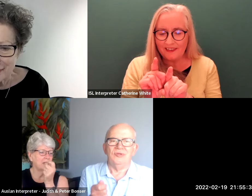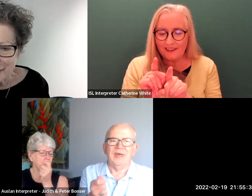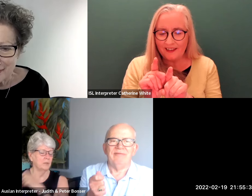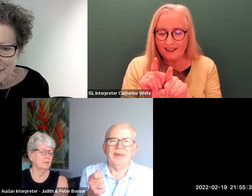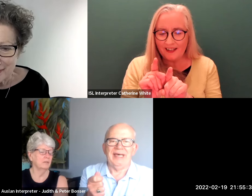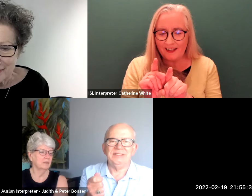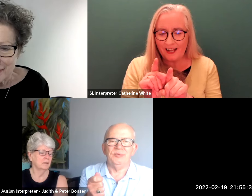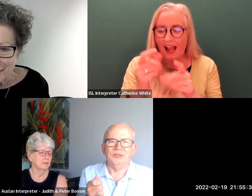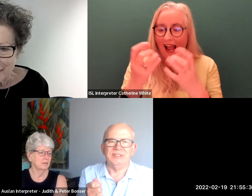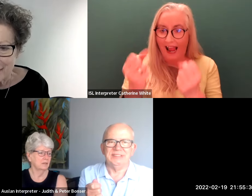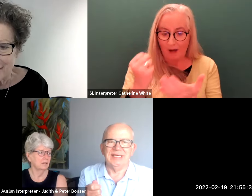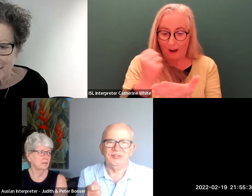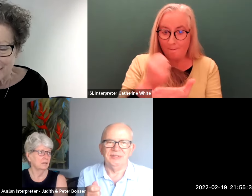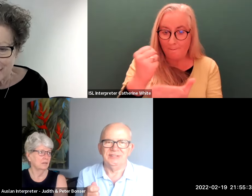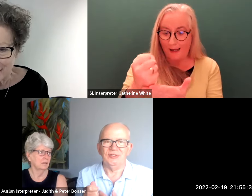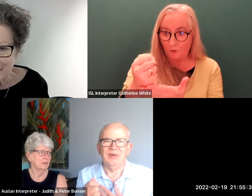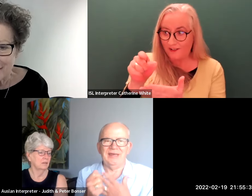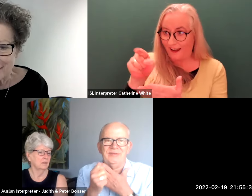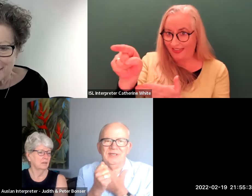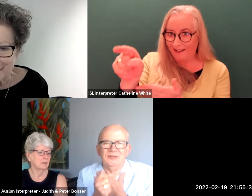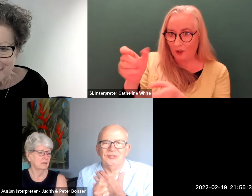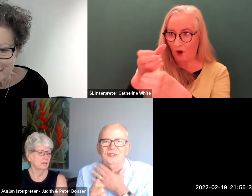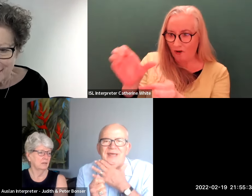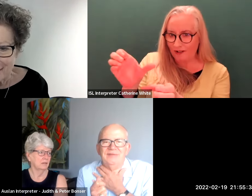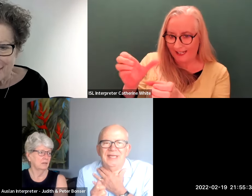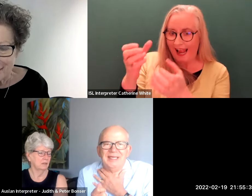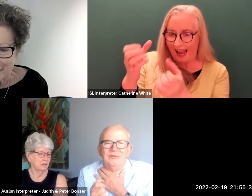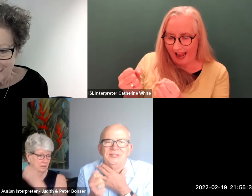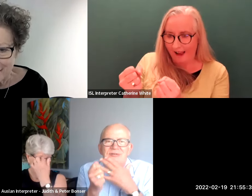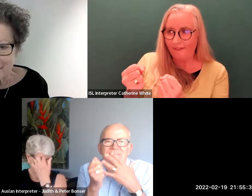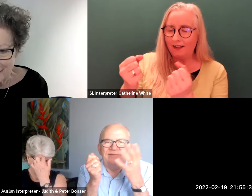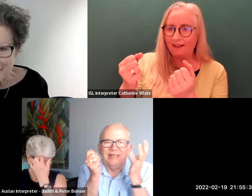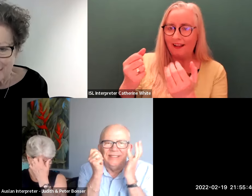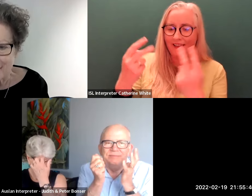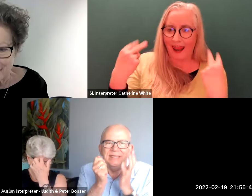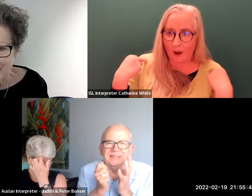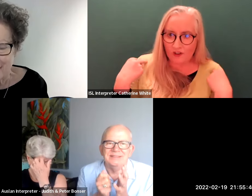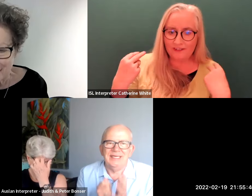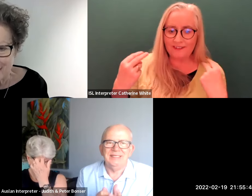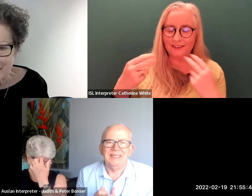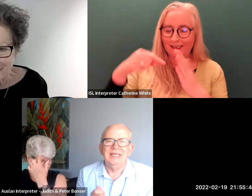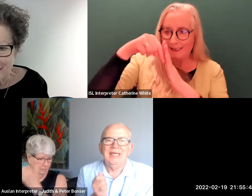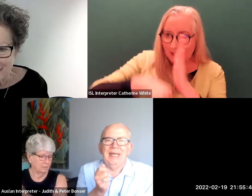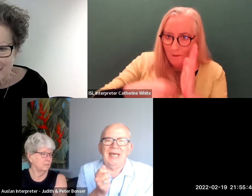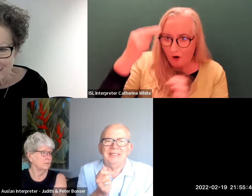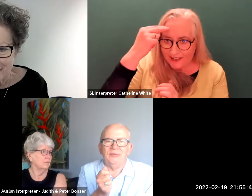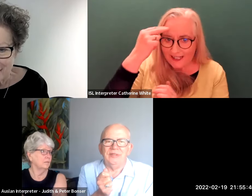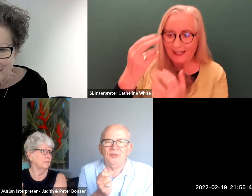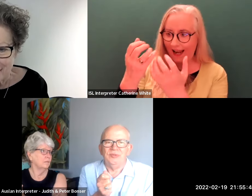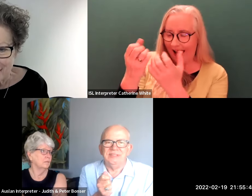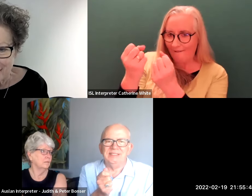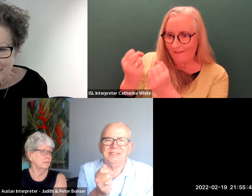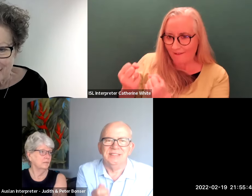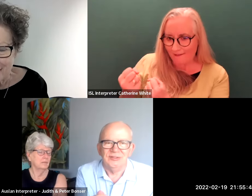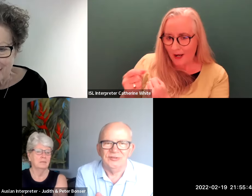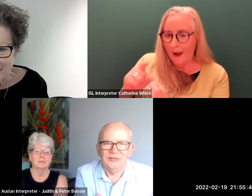have a passport to this country so you have the culture you have the language you have that deep understanding and yet when